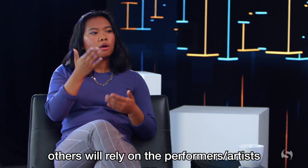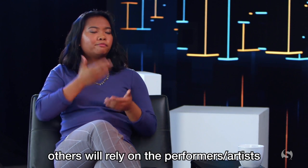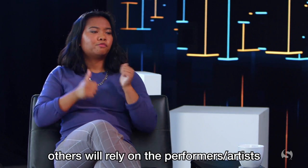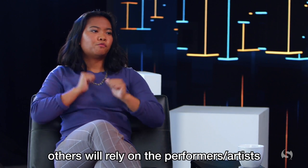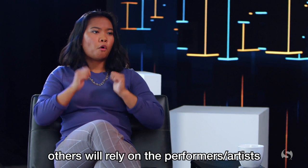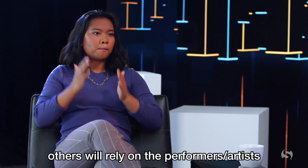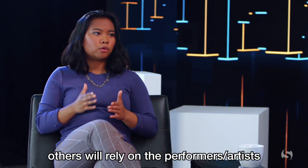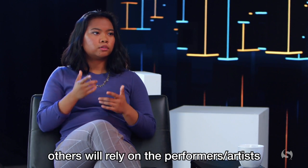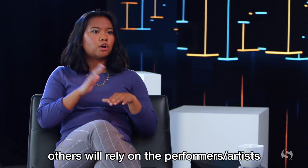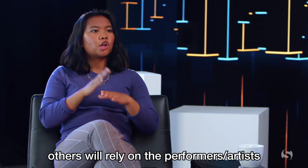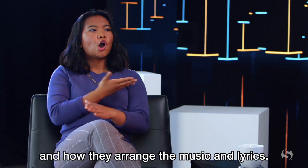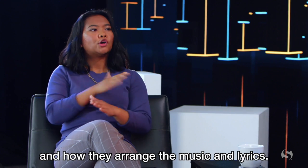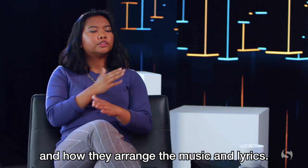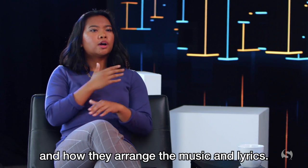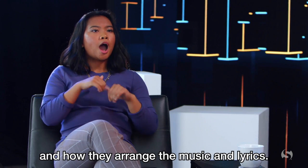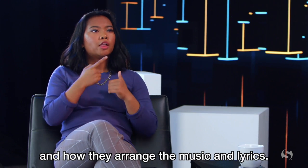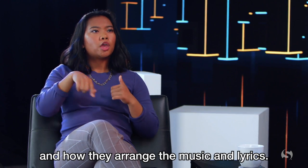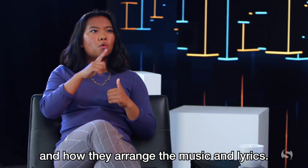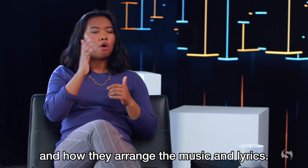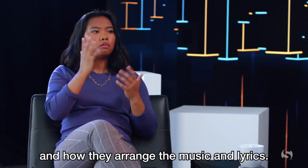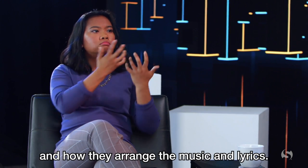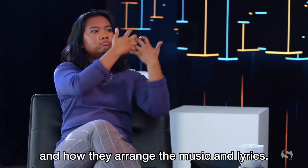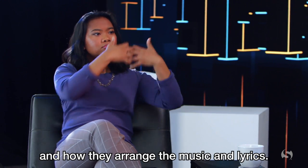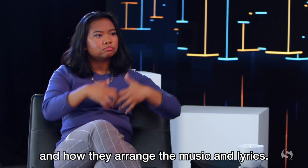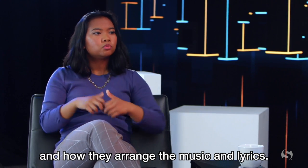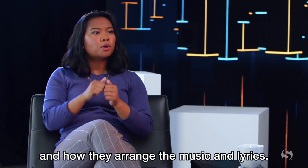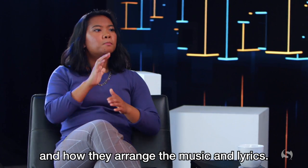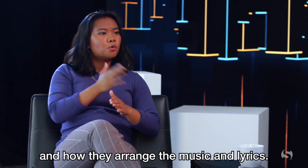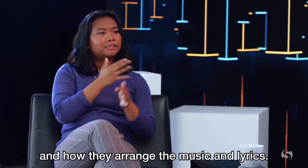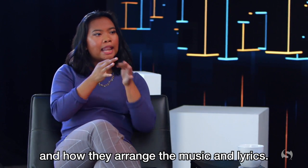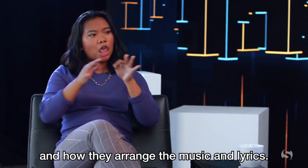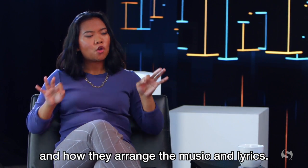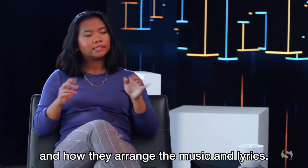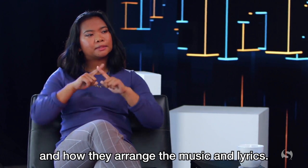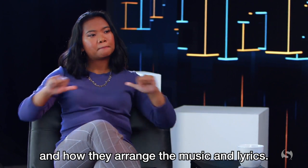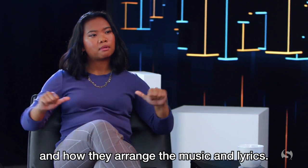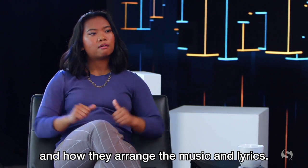to interpret the meaning. Or others will rely on the performers or artists and how they arrange the music and lyrics.